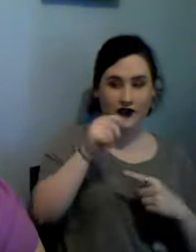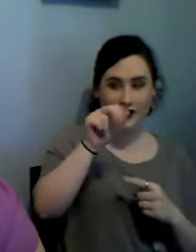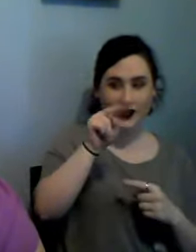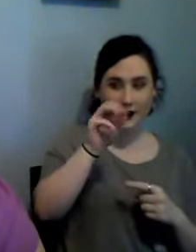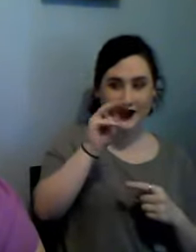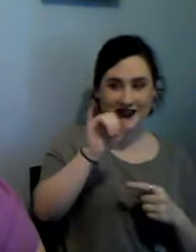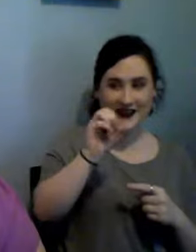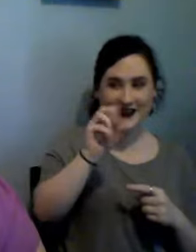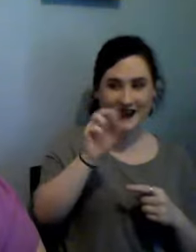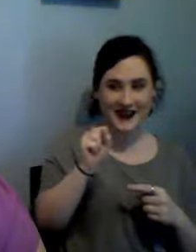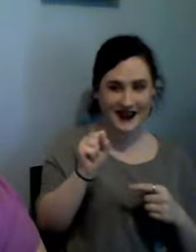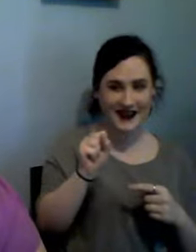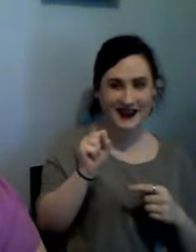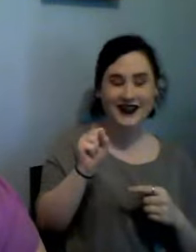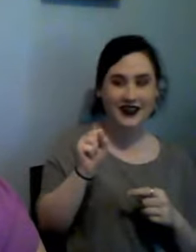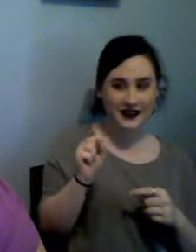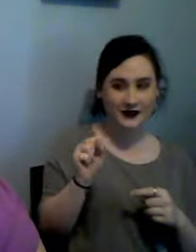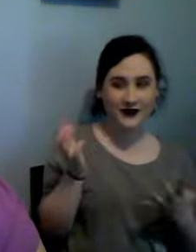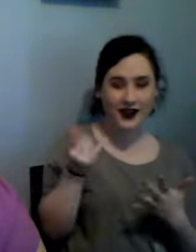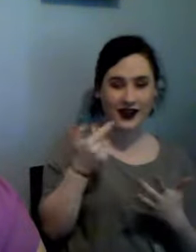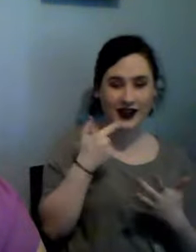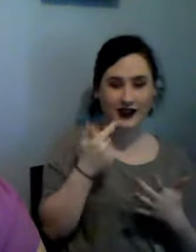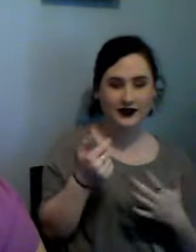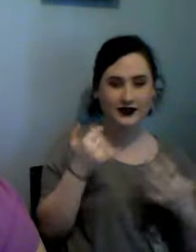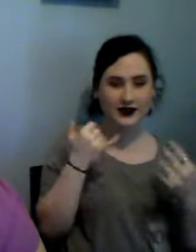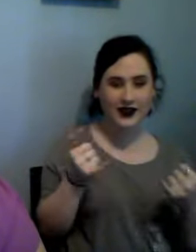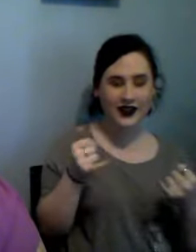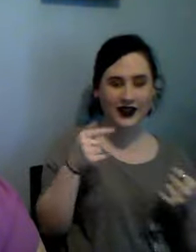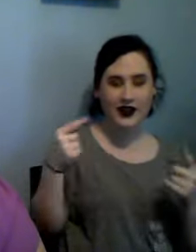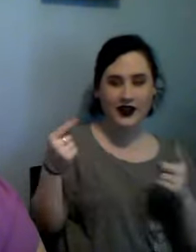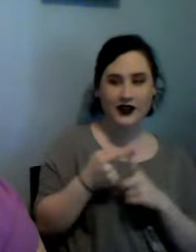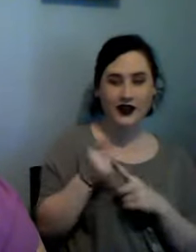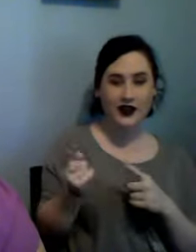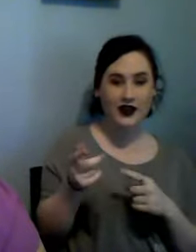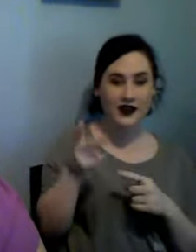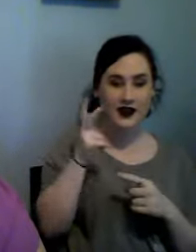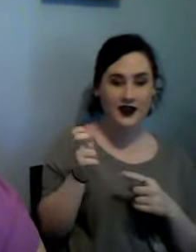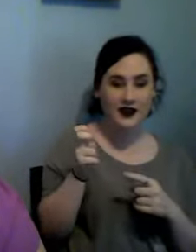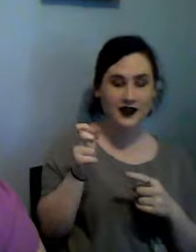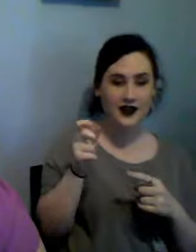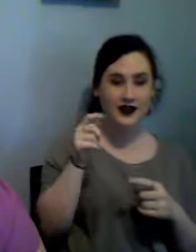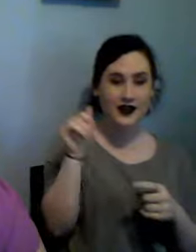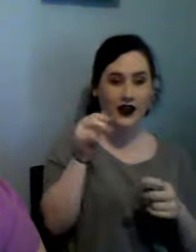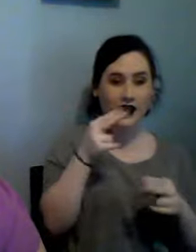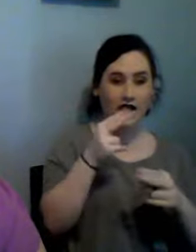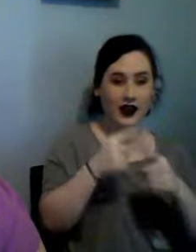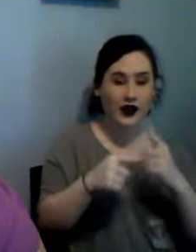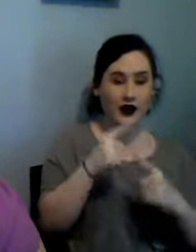now to me cross-stitch anonymous means I can cross-stitch as long as I don't tell people who I am so I can be Sam